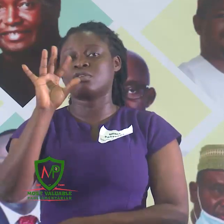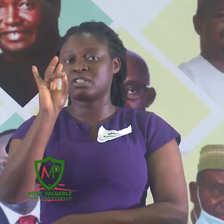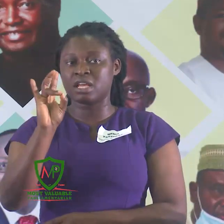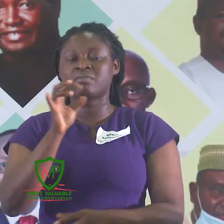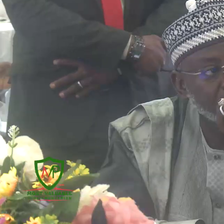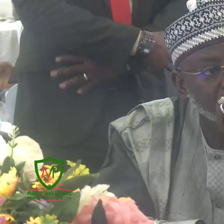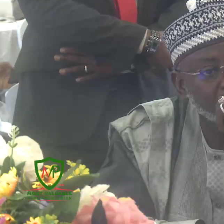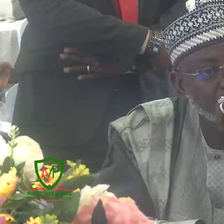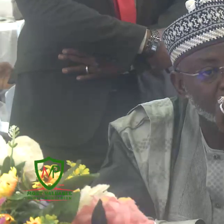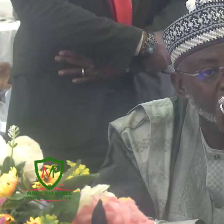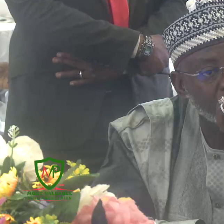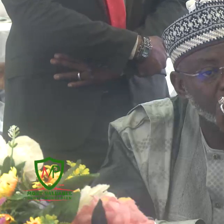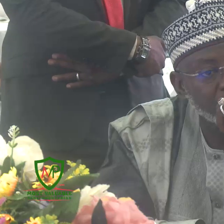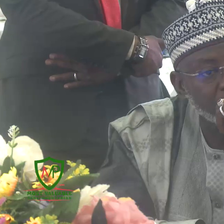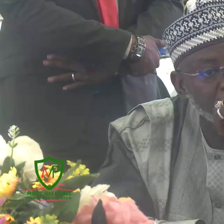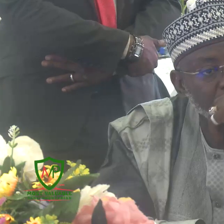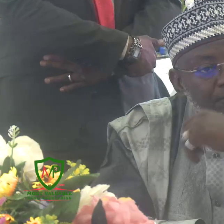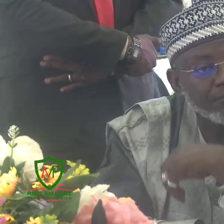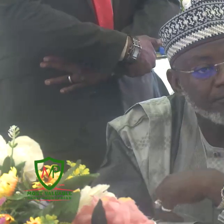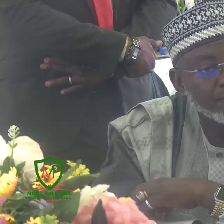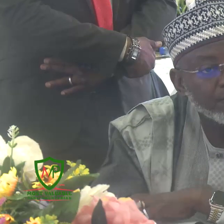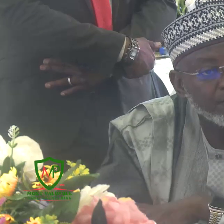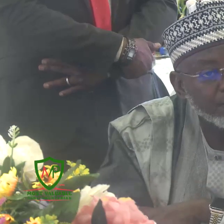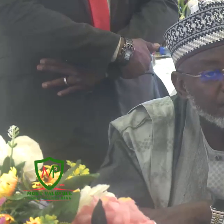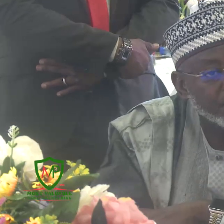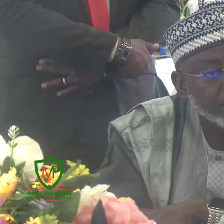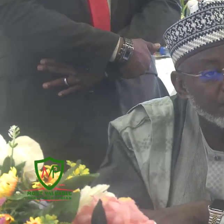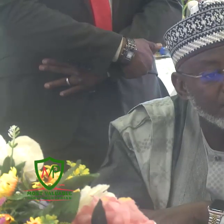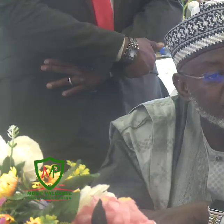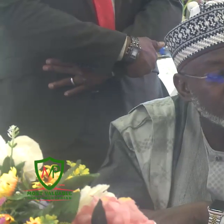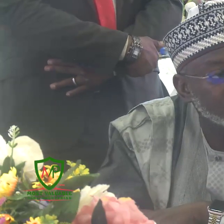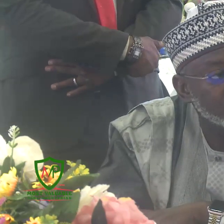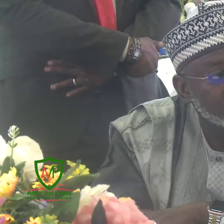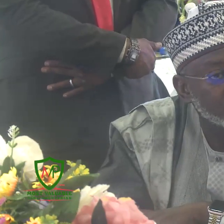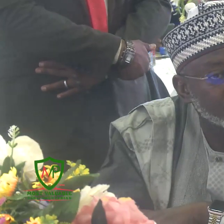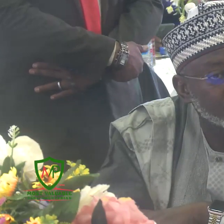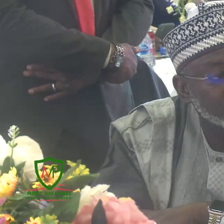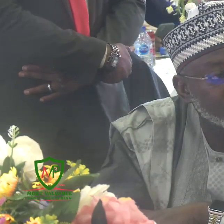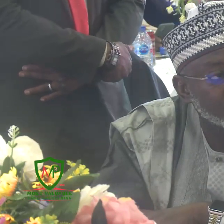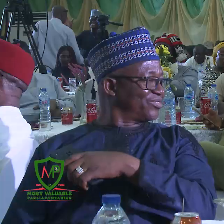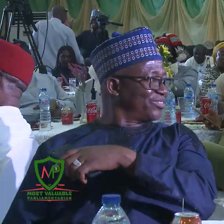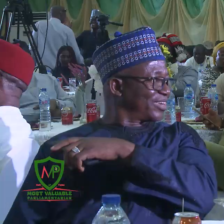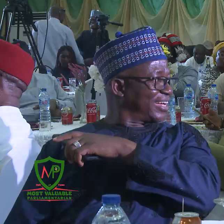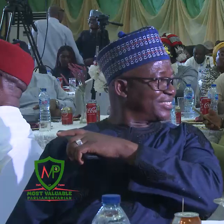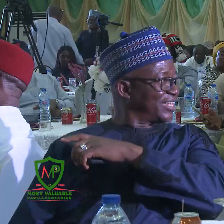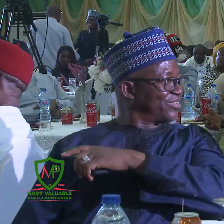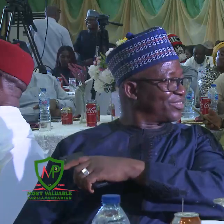Mr. President signs your bill, that is another big point.